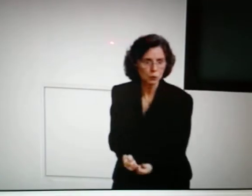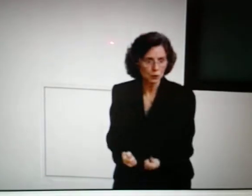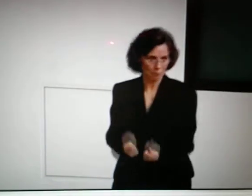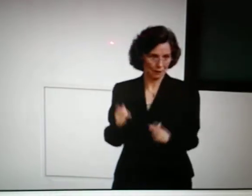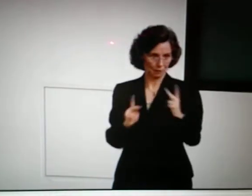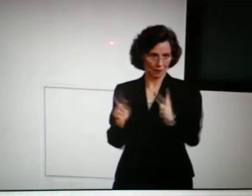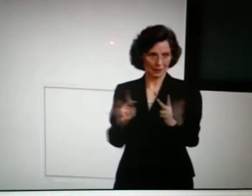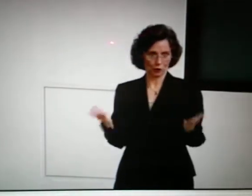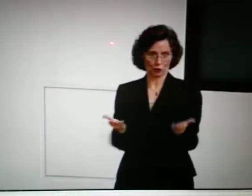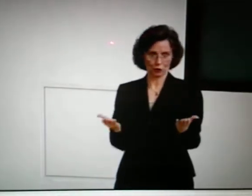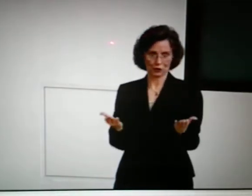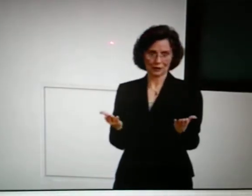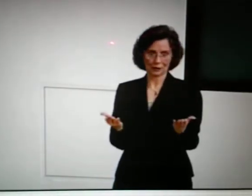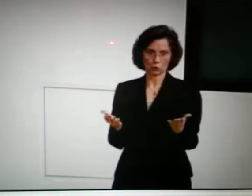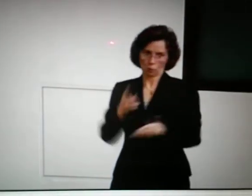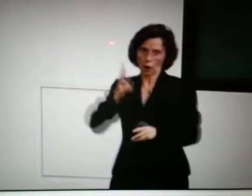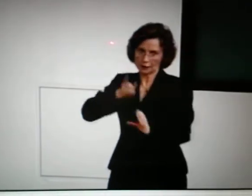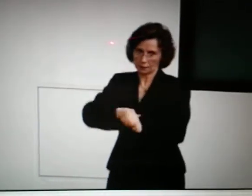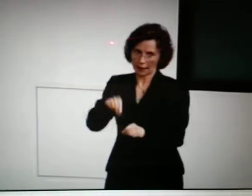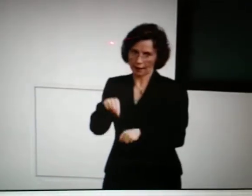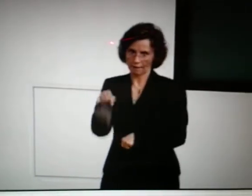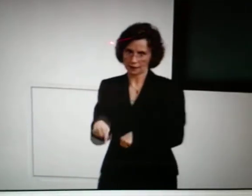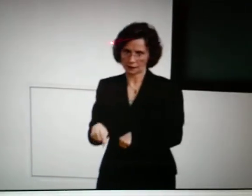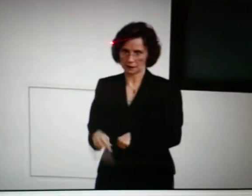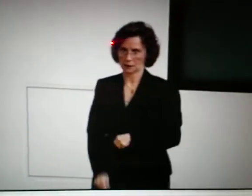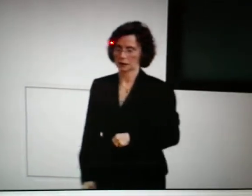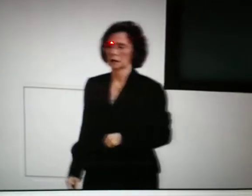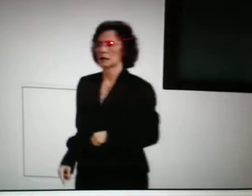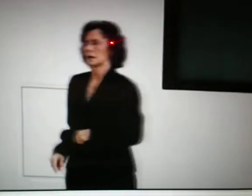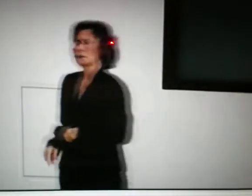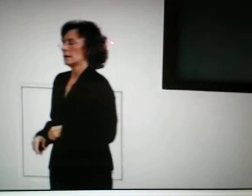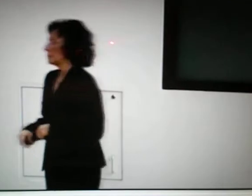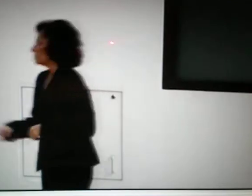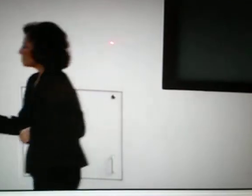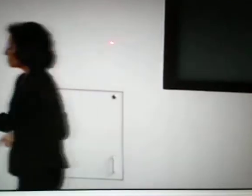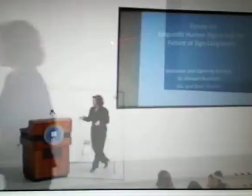available to come here, and you can recruit people to come here to participate in this event.